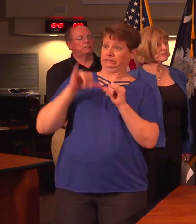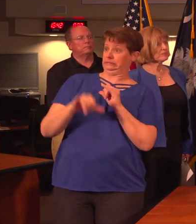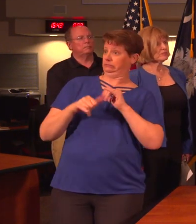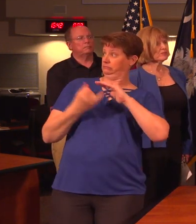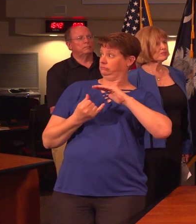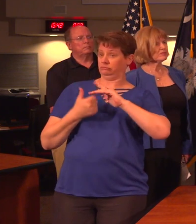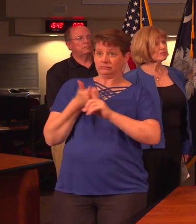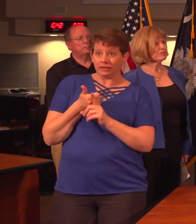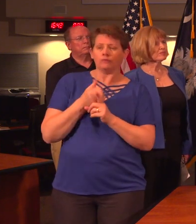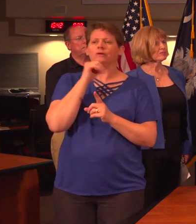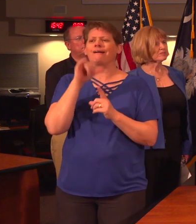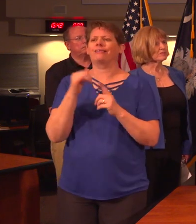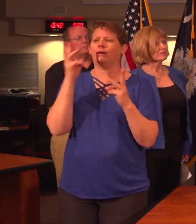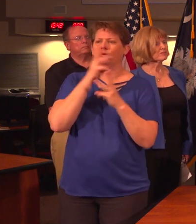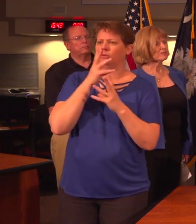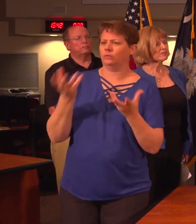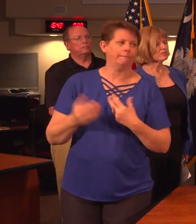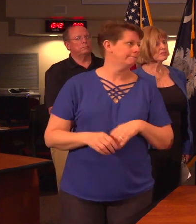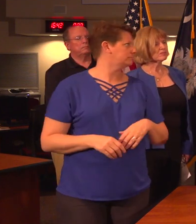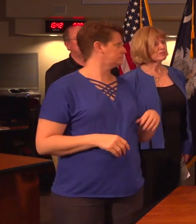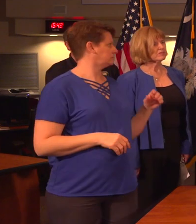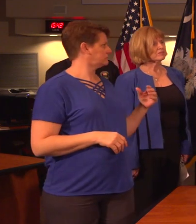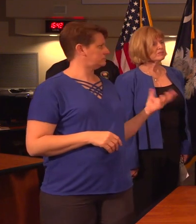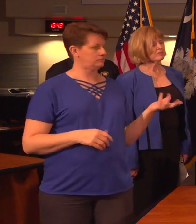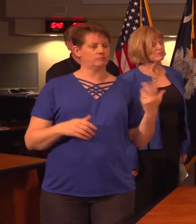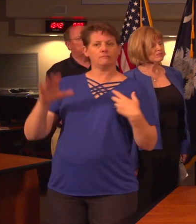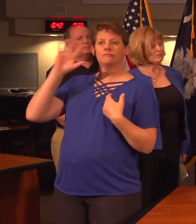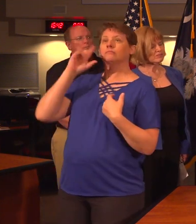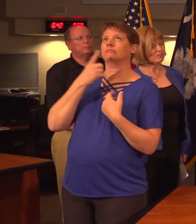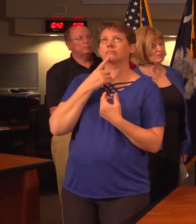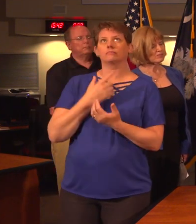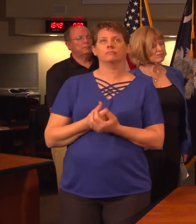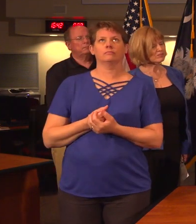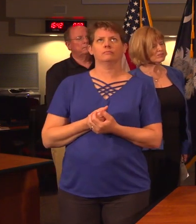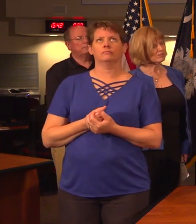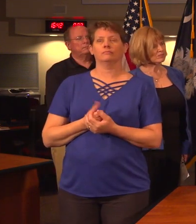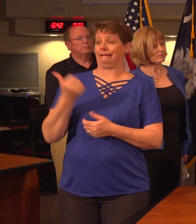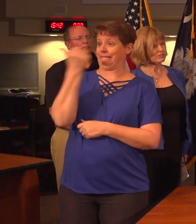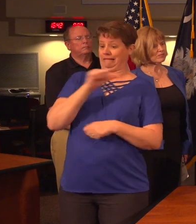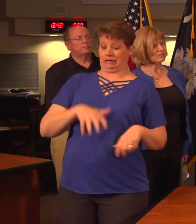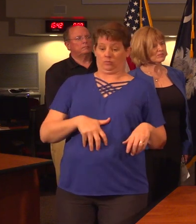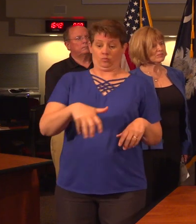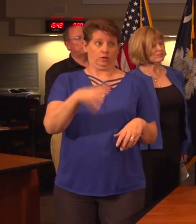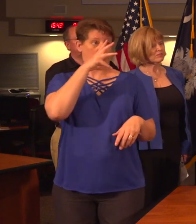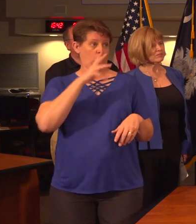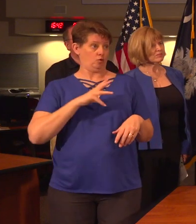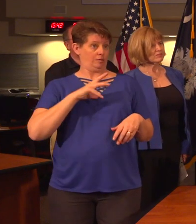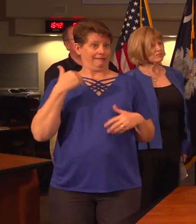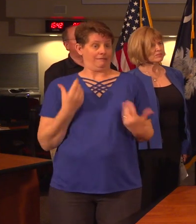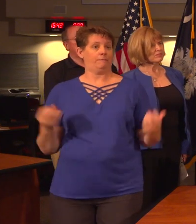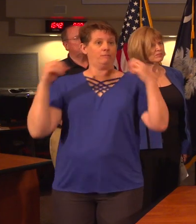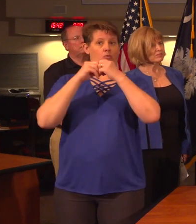-quarantine or is that not as much a worry? I would say that there's that any pregnant woman is not at any